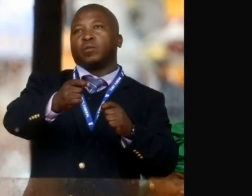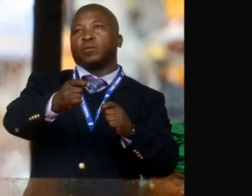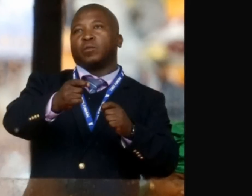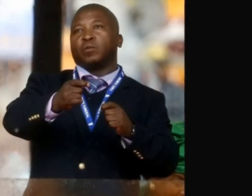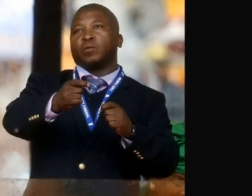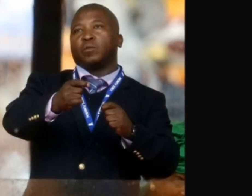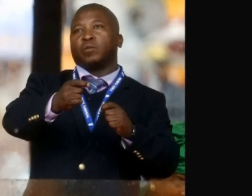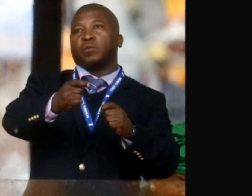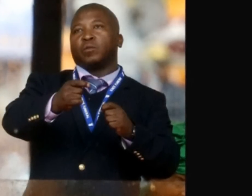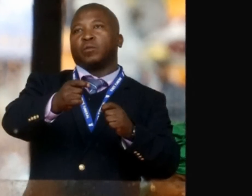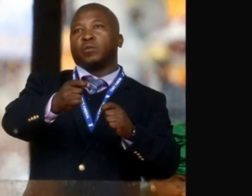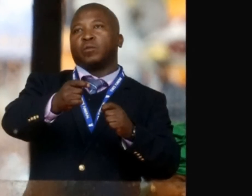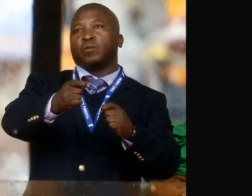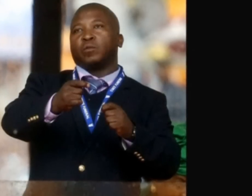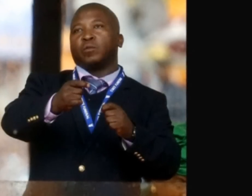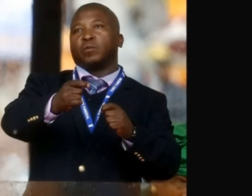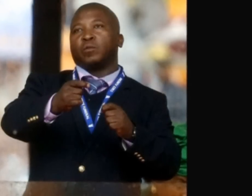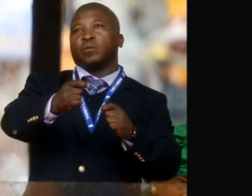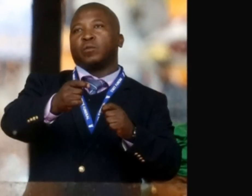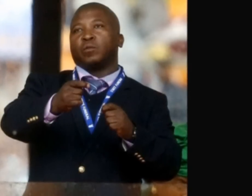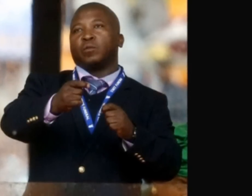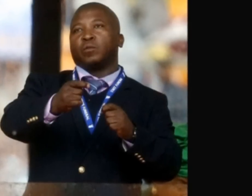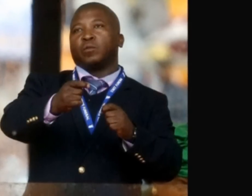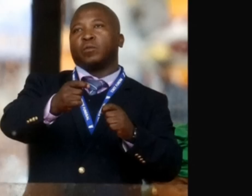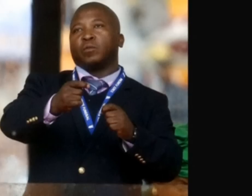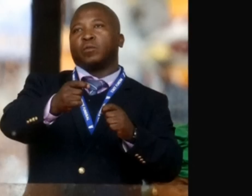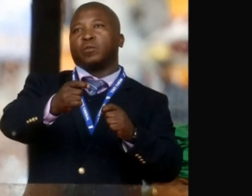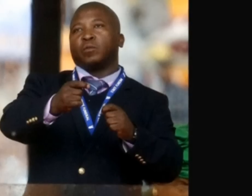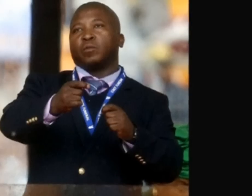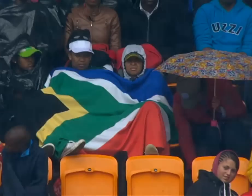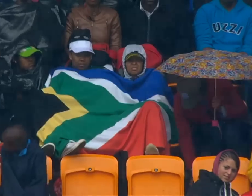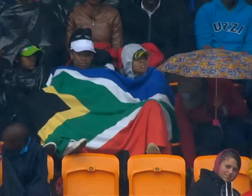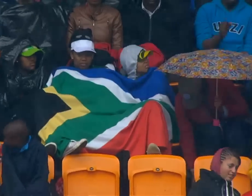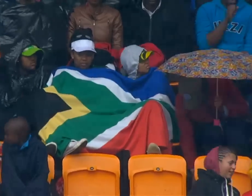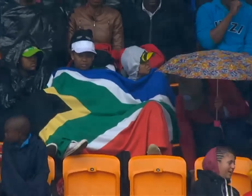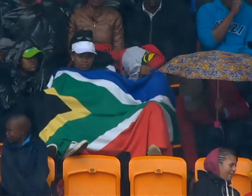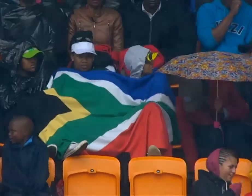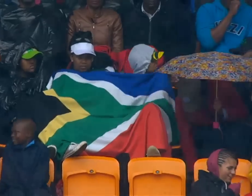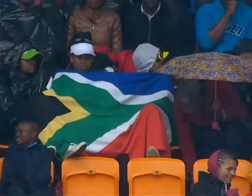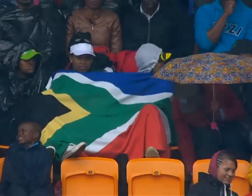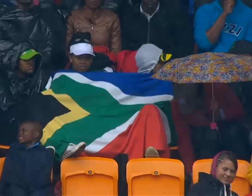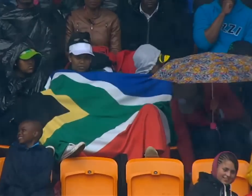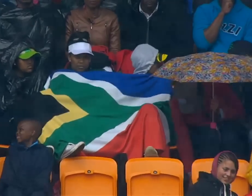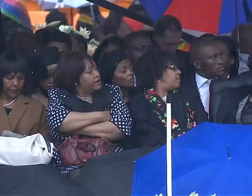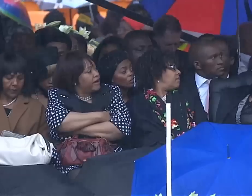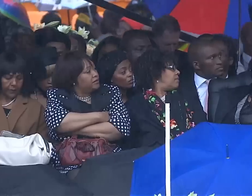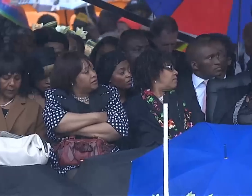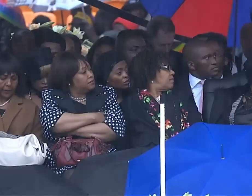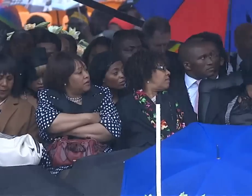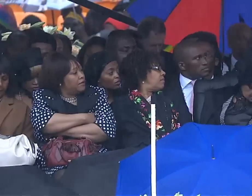receiving a treatment in schizophrenia. It's emerged he was hired through the SA Interpreters' Company by the ANC for the